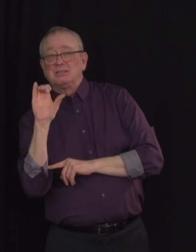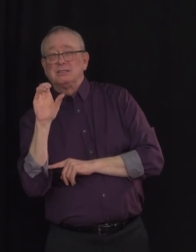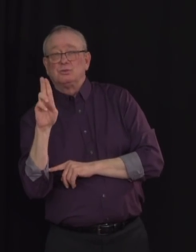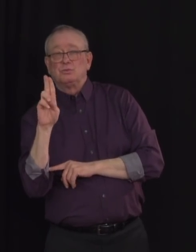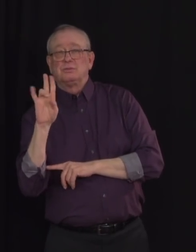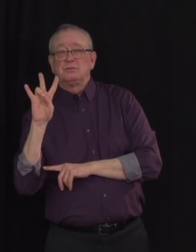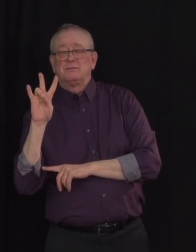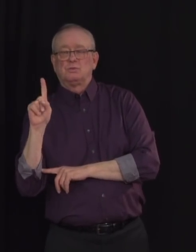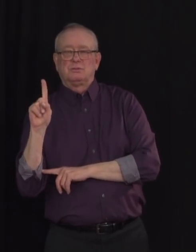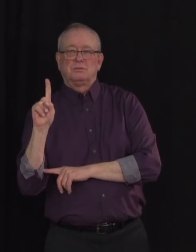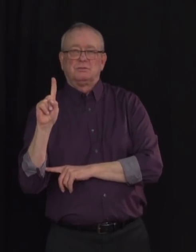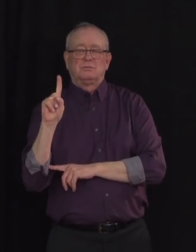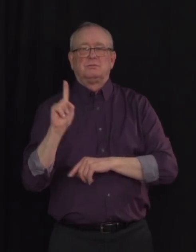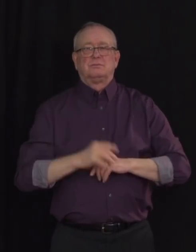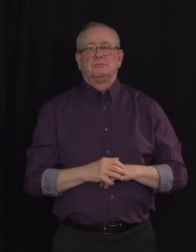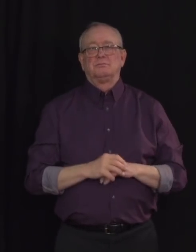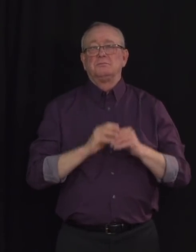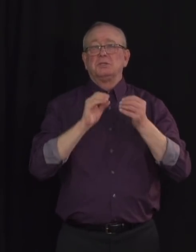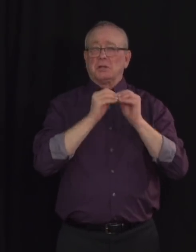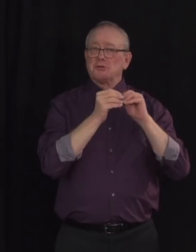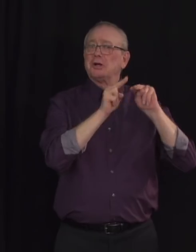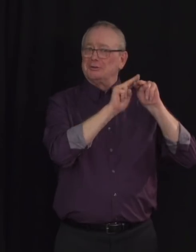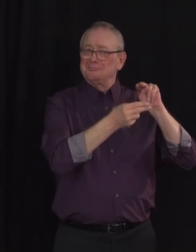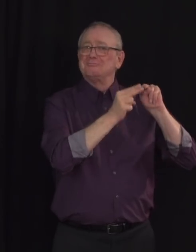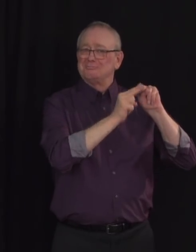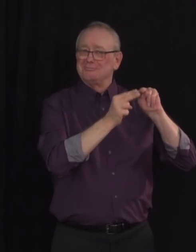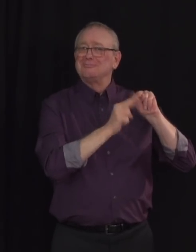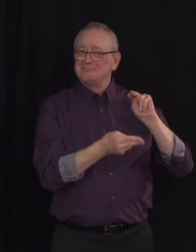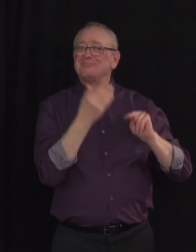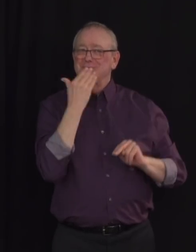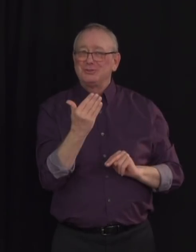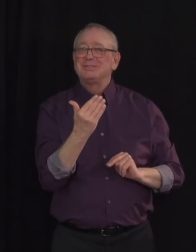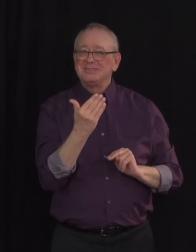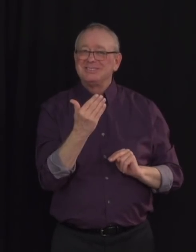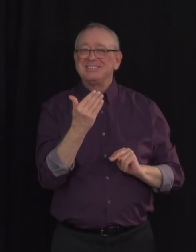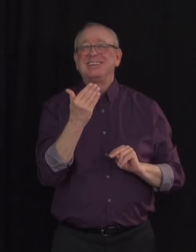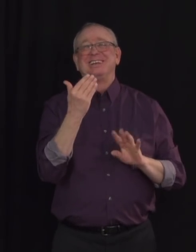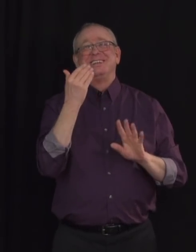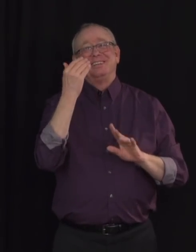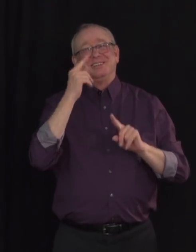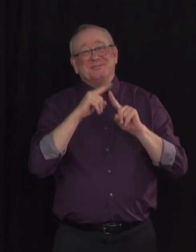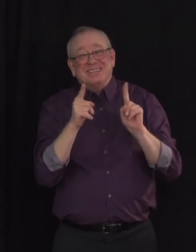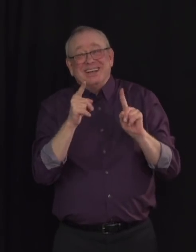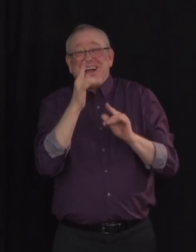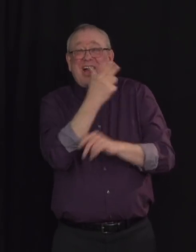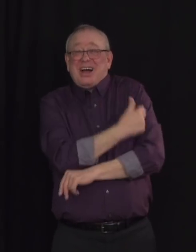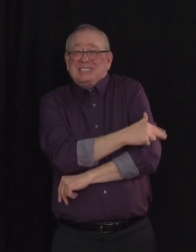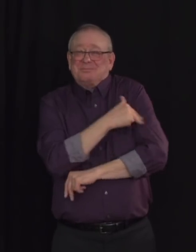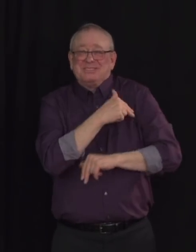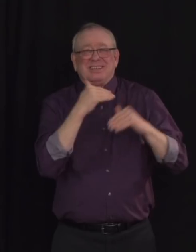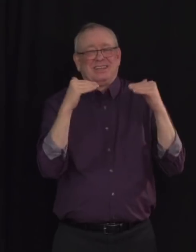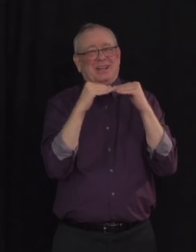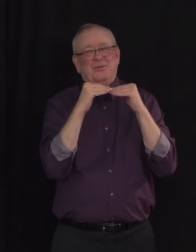to decline, but there are still as many people in hospital today as there were on November 23rd. This is a